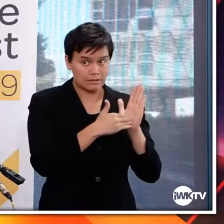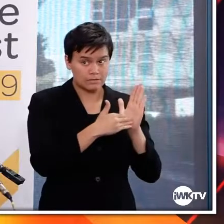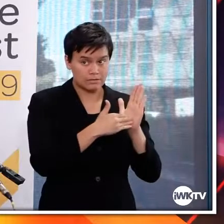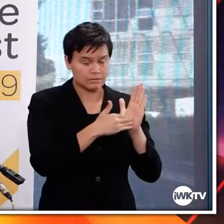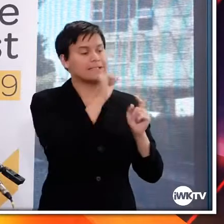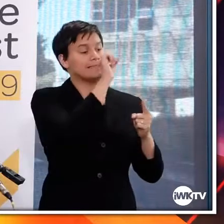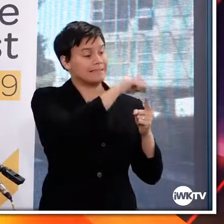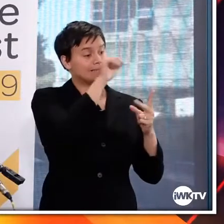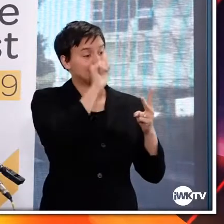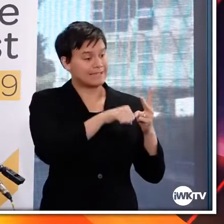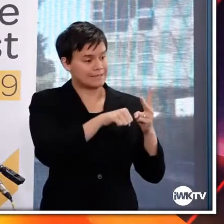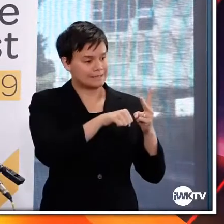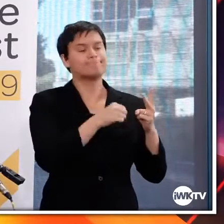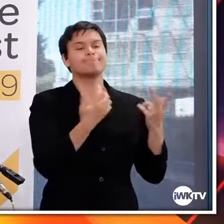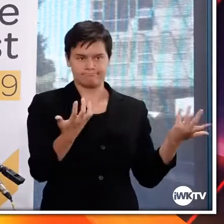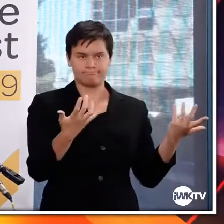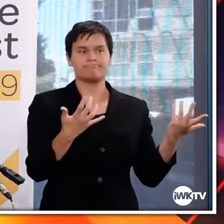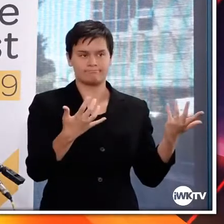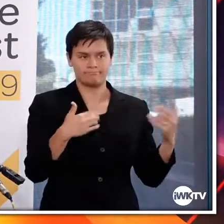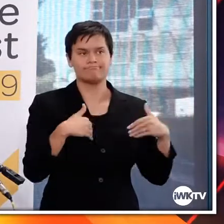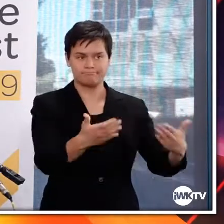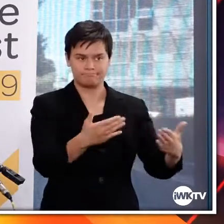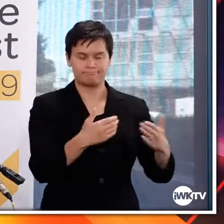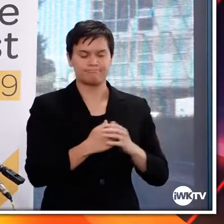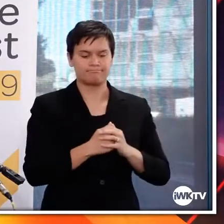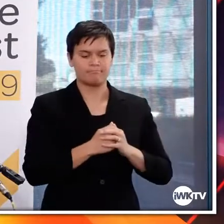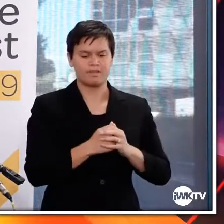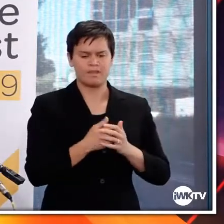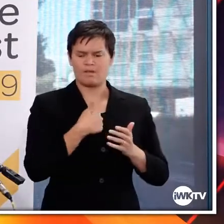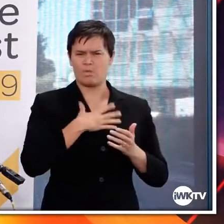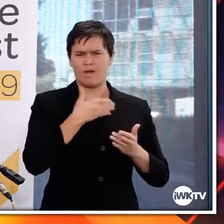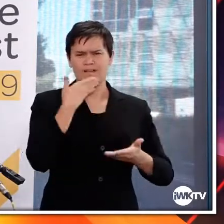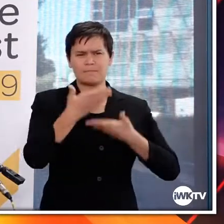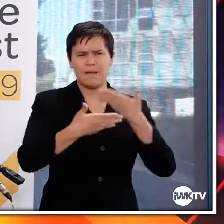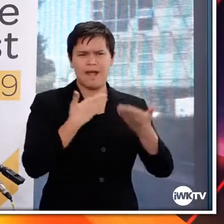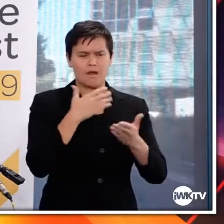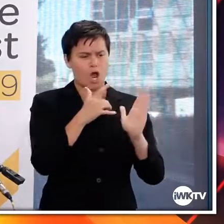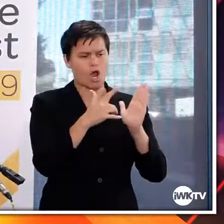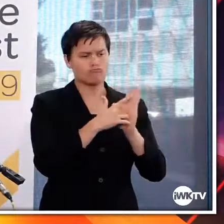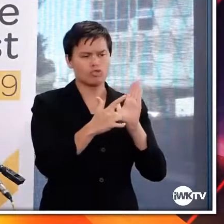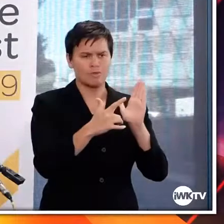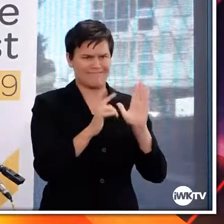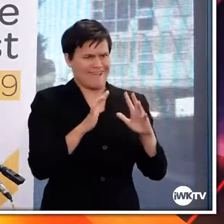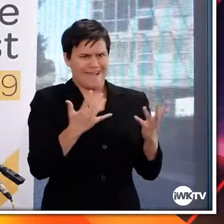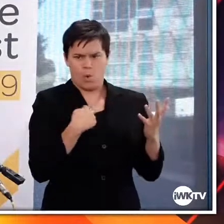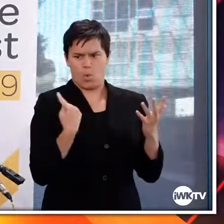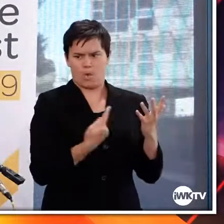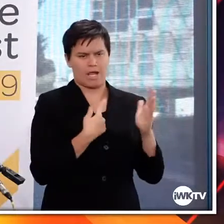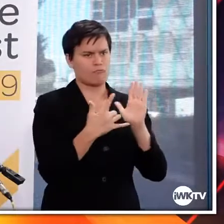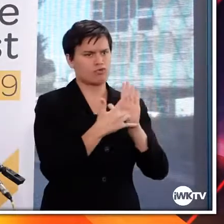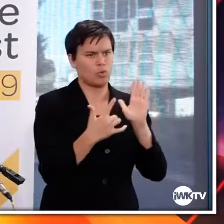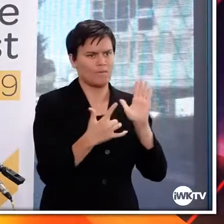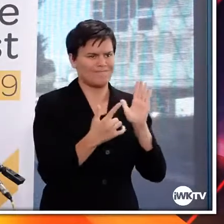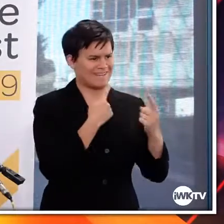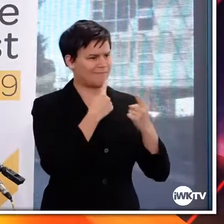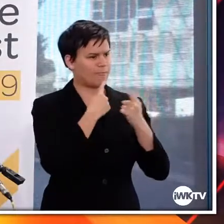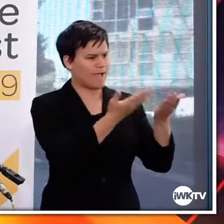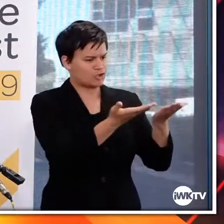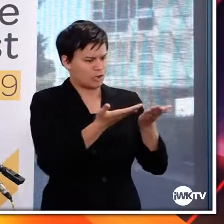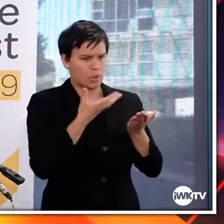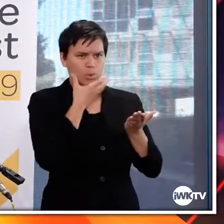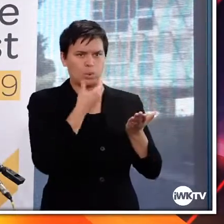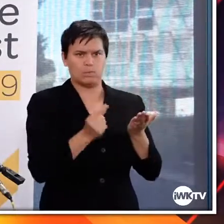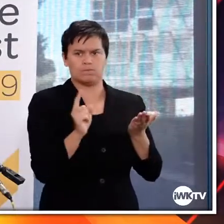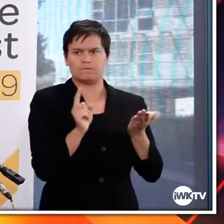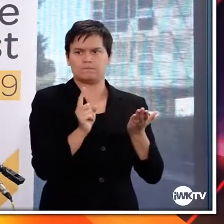So I wanted to give you a brief overview of the approval process and the data we've been assessing to make our decision. So we've been